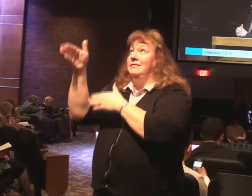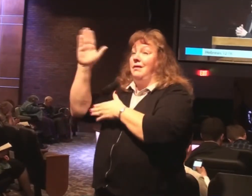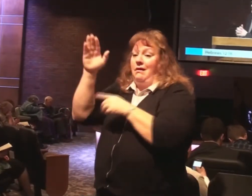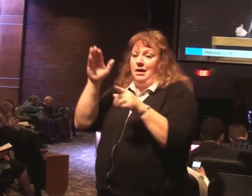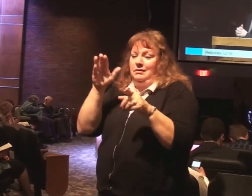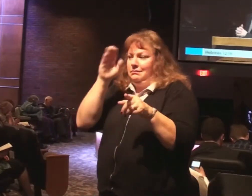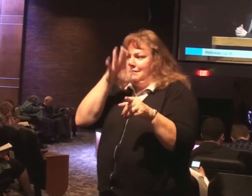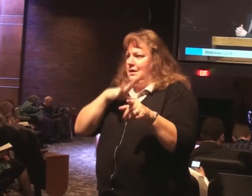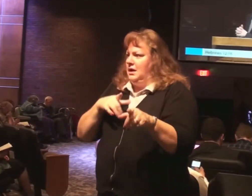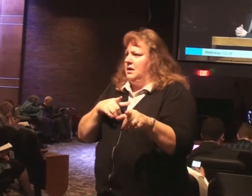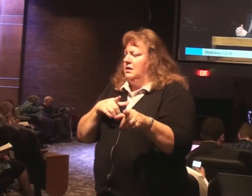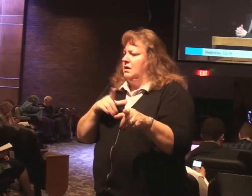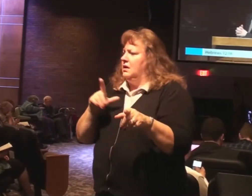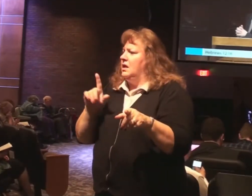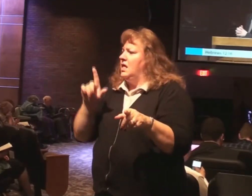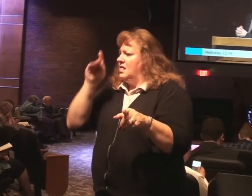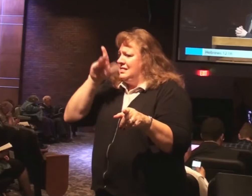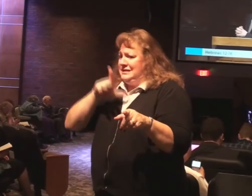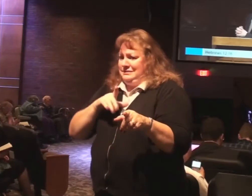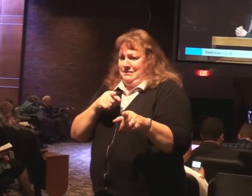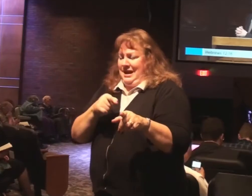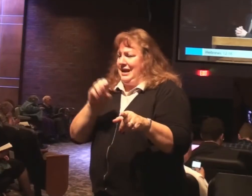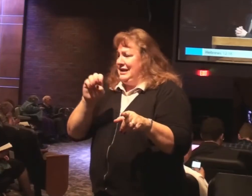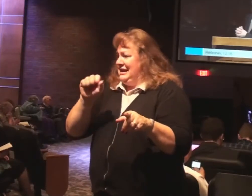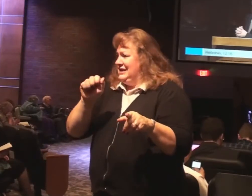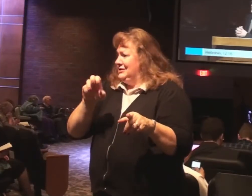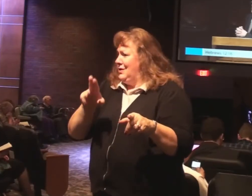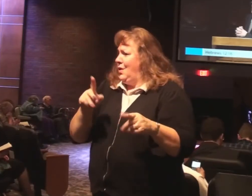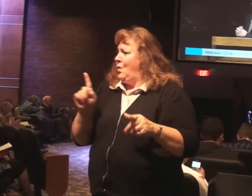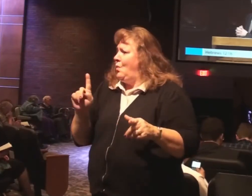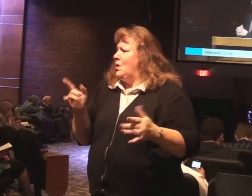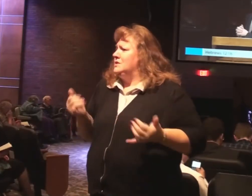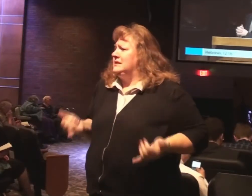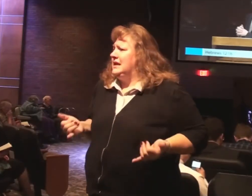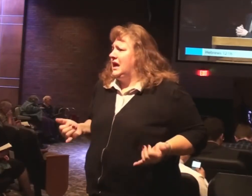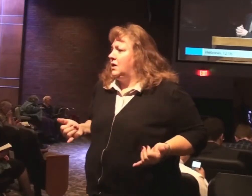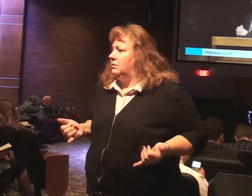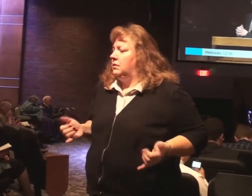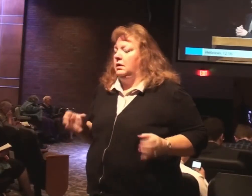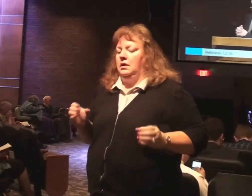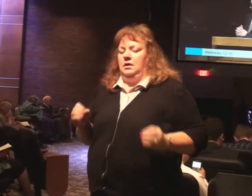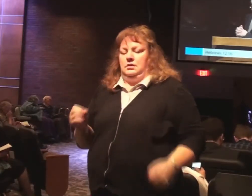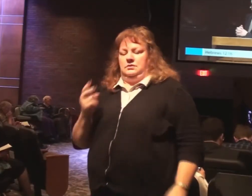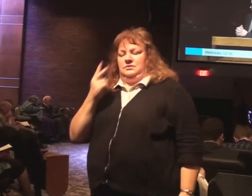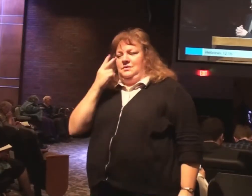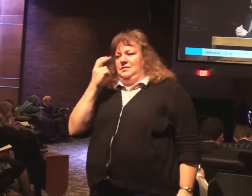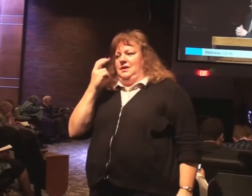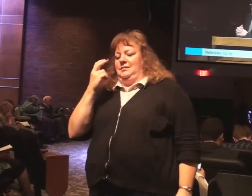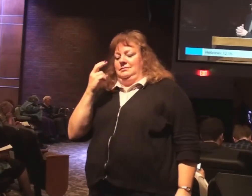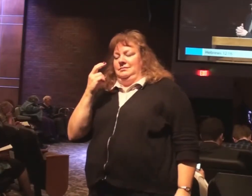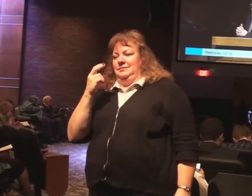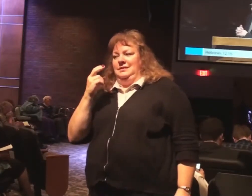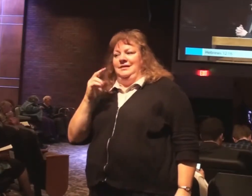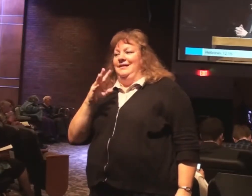Where is this man today? There is no doubt. Immoral. I don't think he is talking about